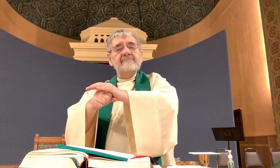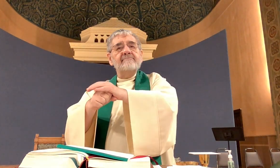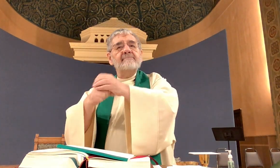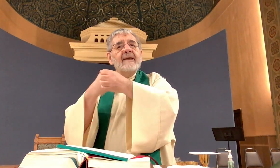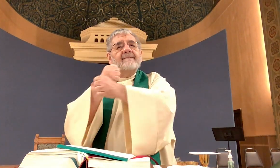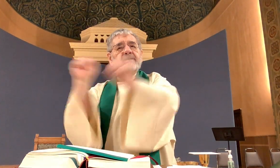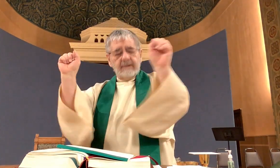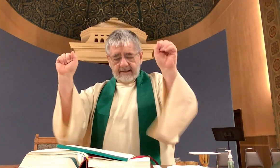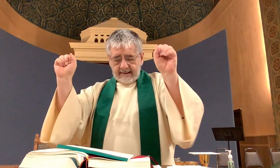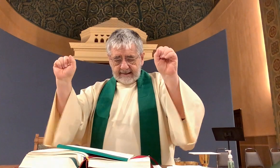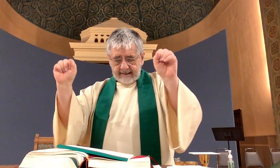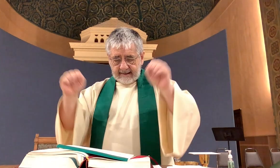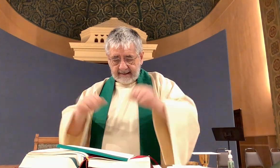uplift the oppressed